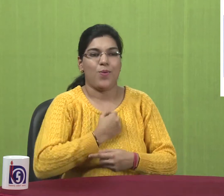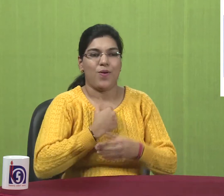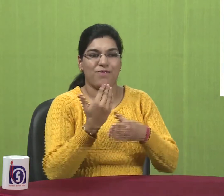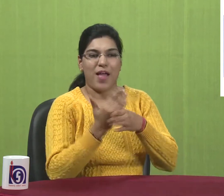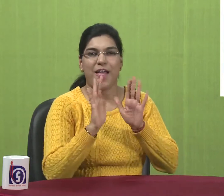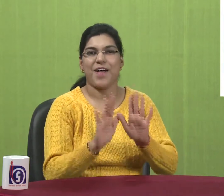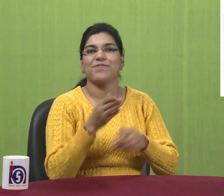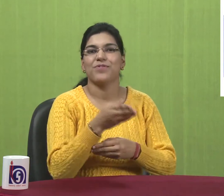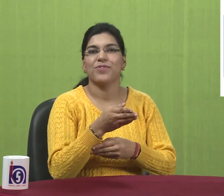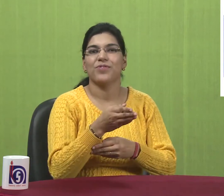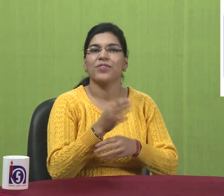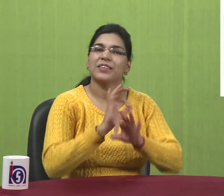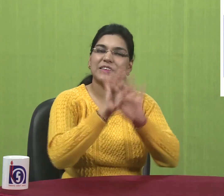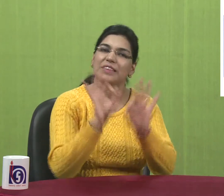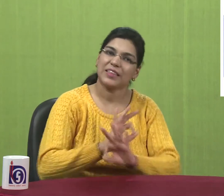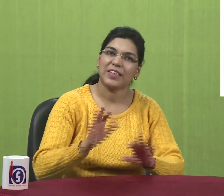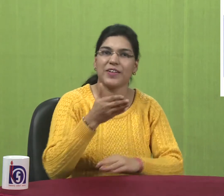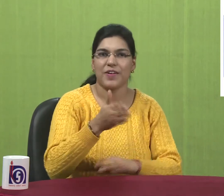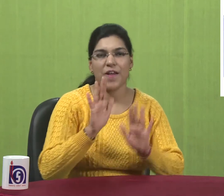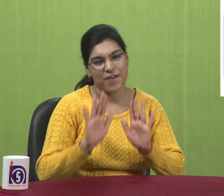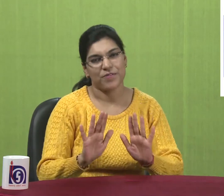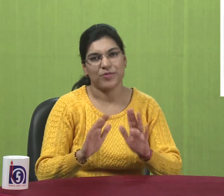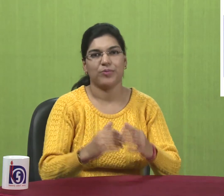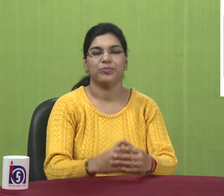saved from and that is where you will find your folder.